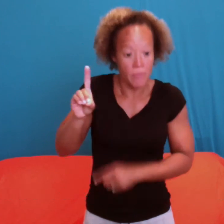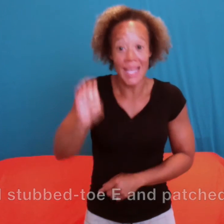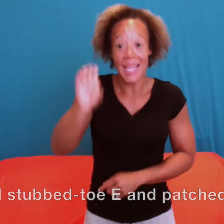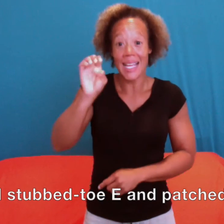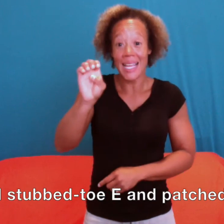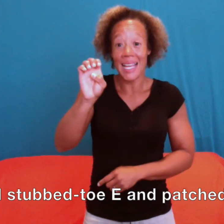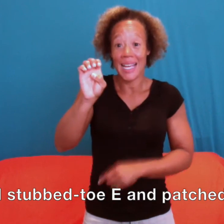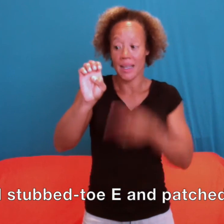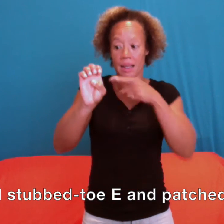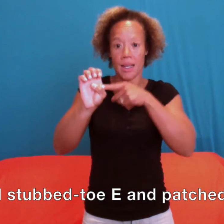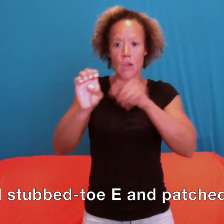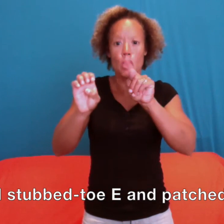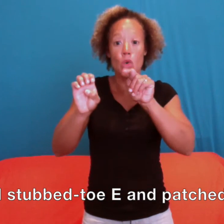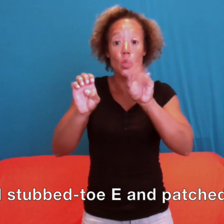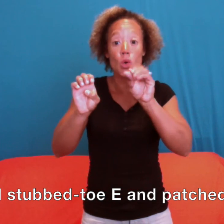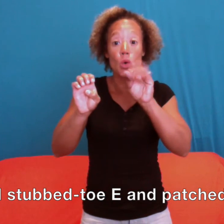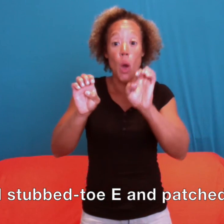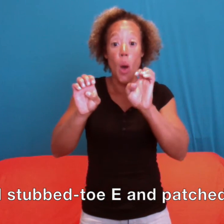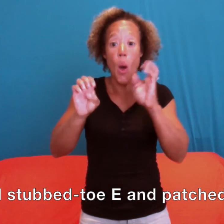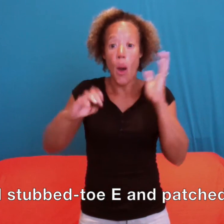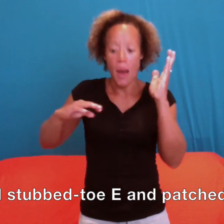And Stub Toad E